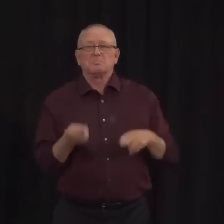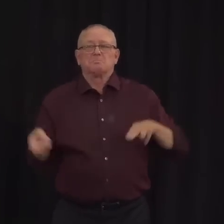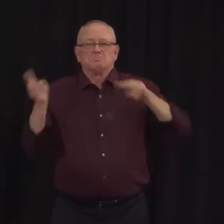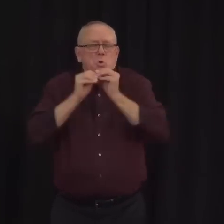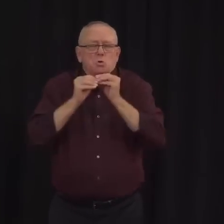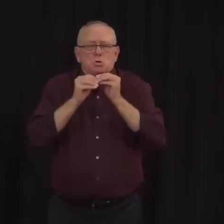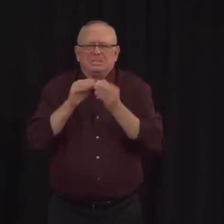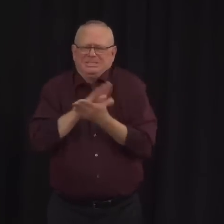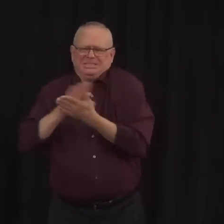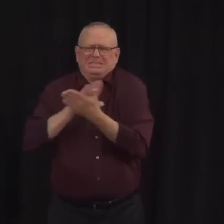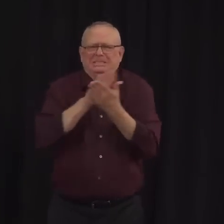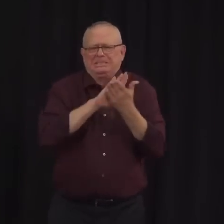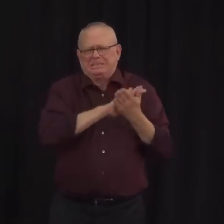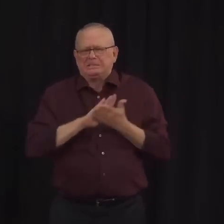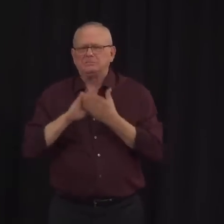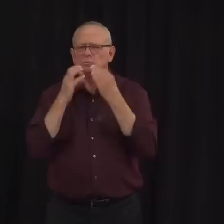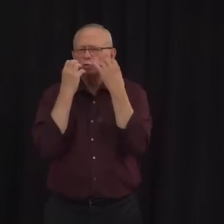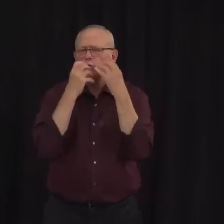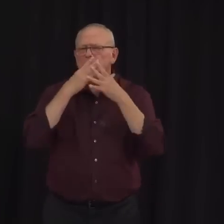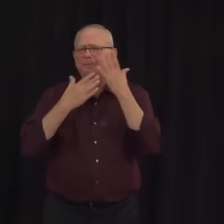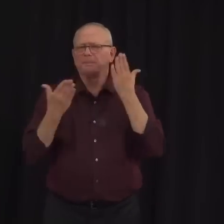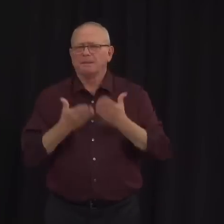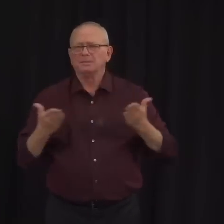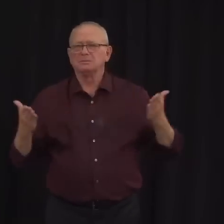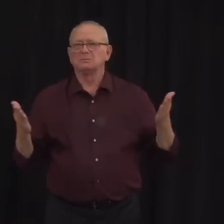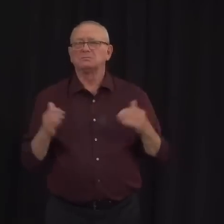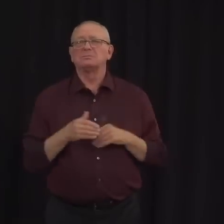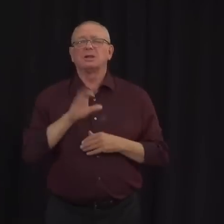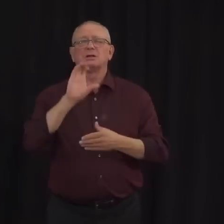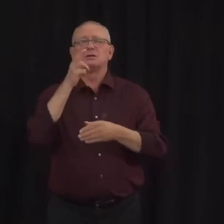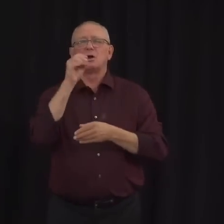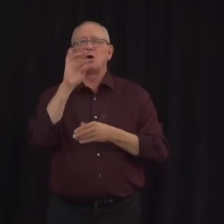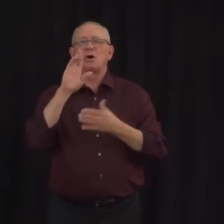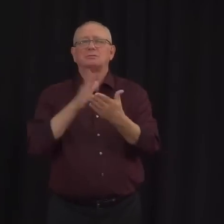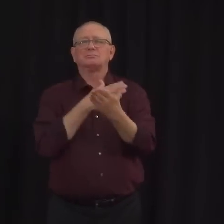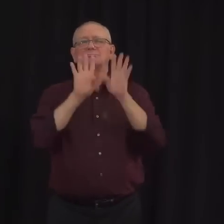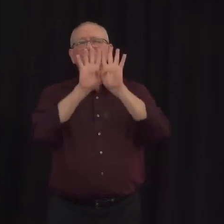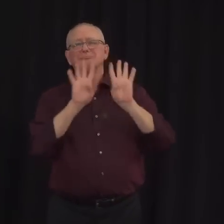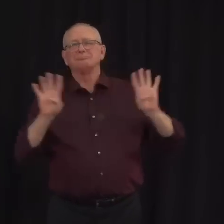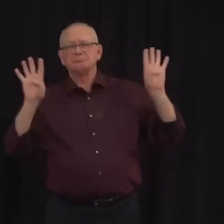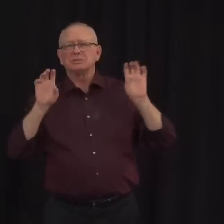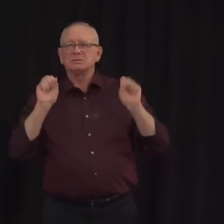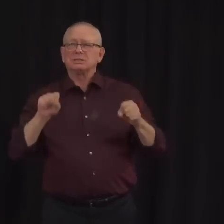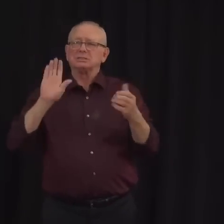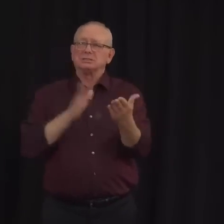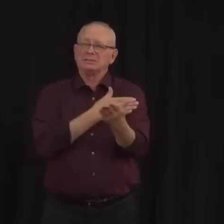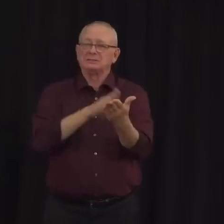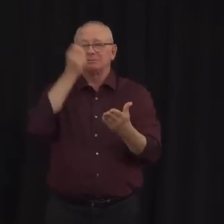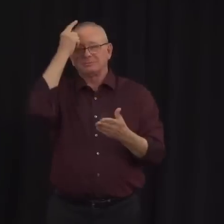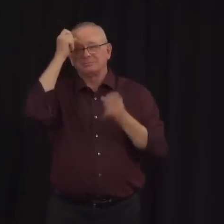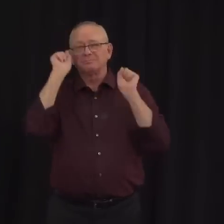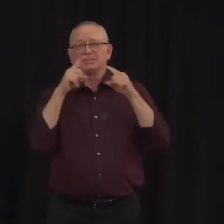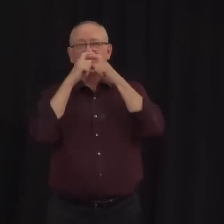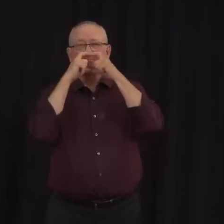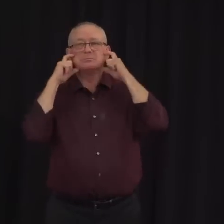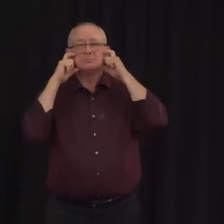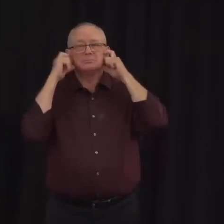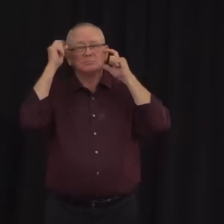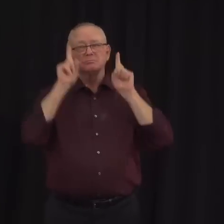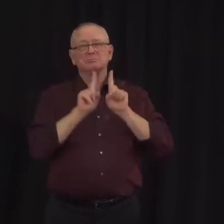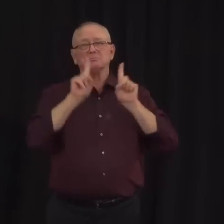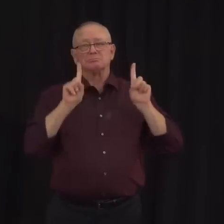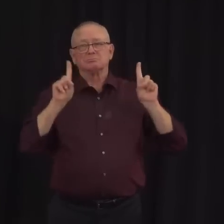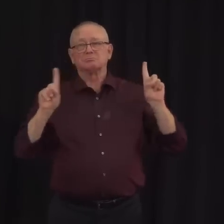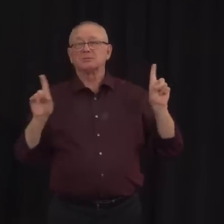again with maximum size limits and masking while singing. However, audience singing is still not